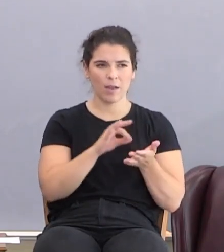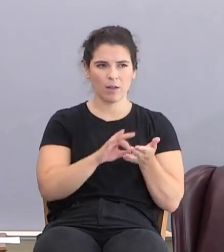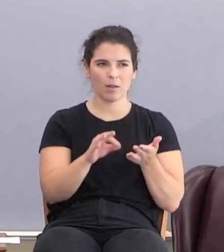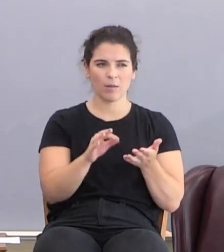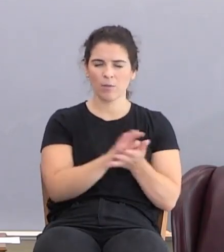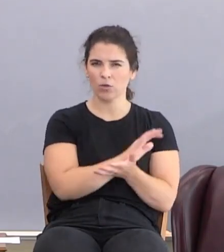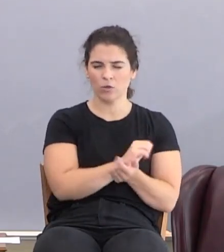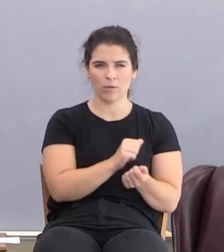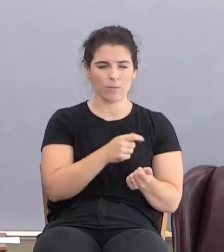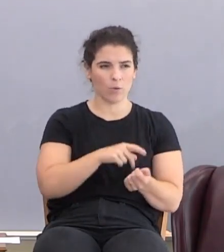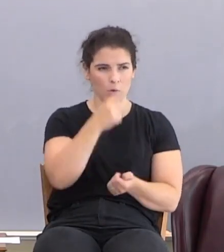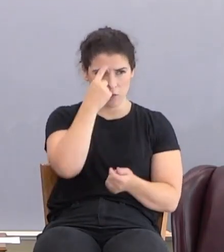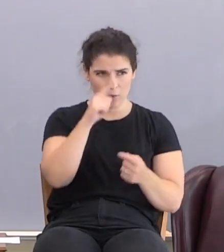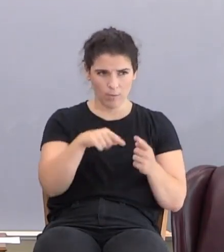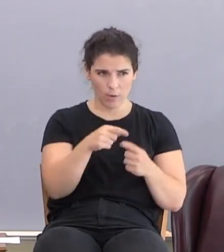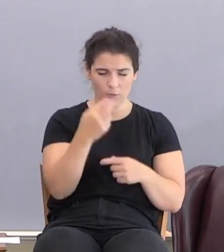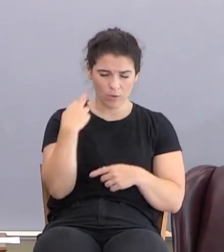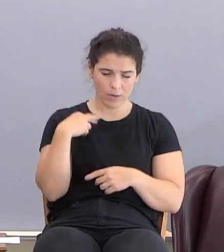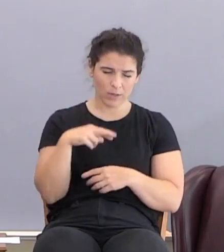what Paul thought about religion?